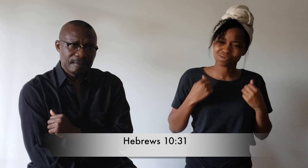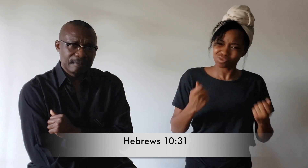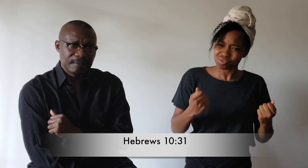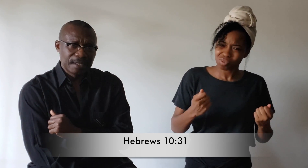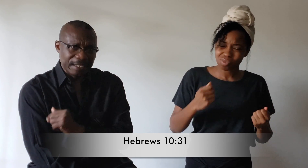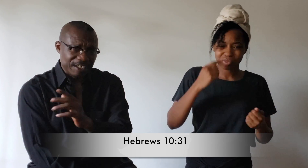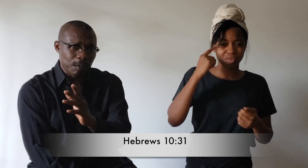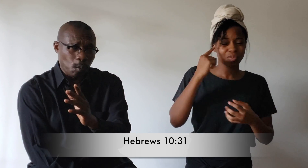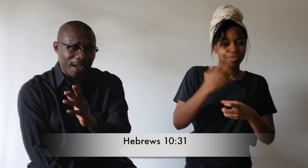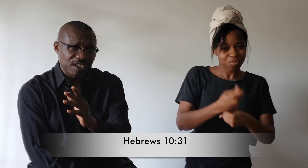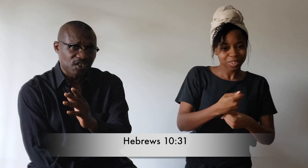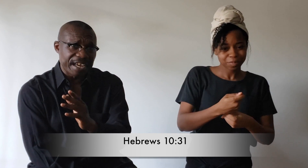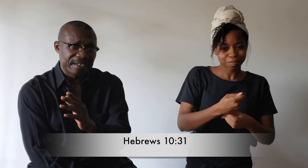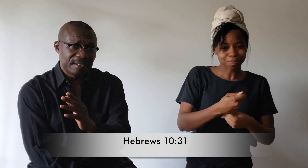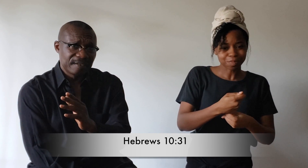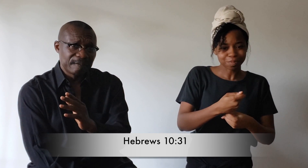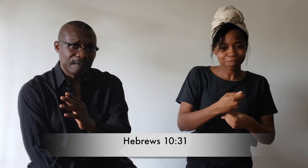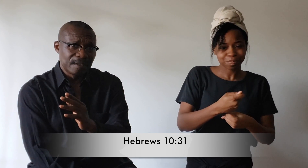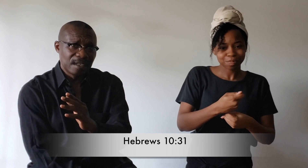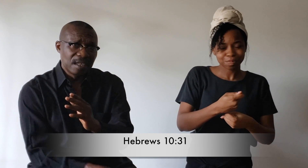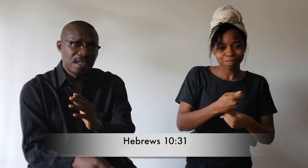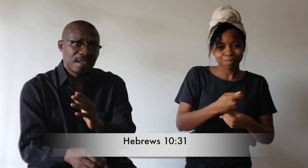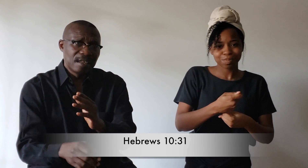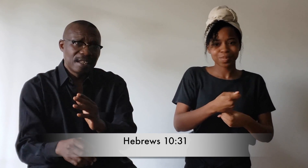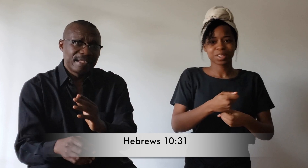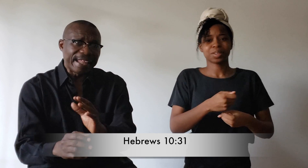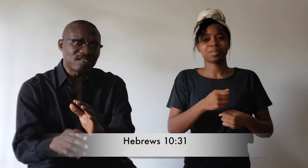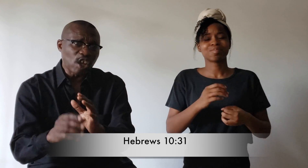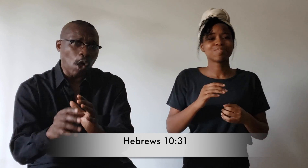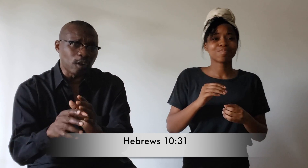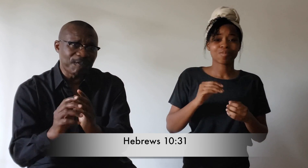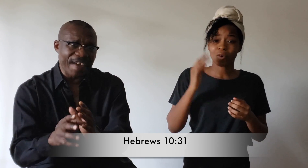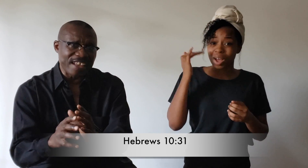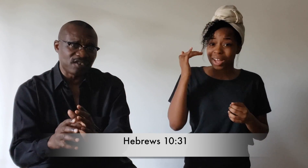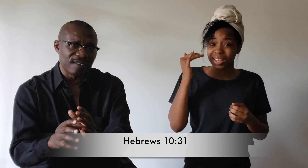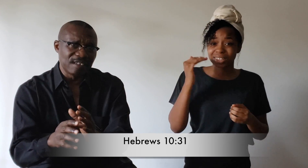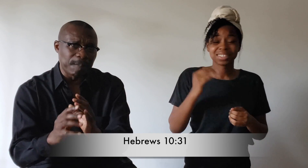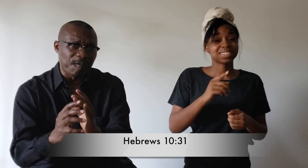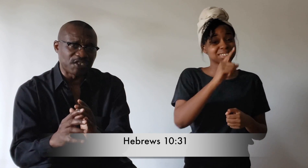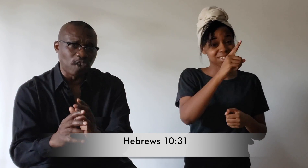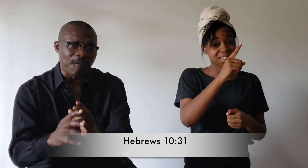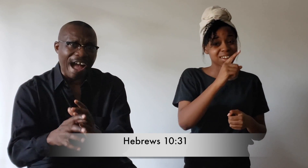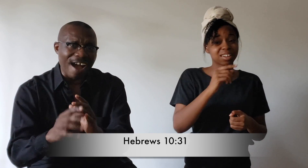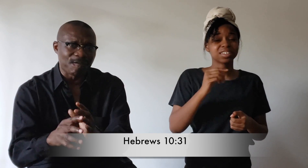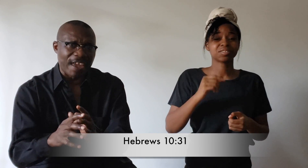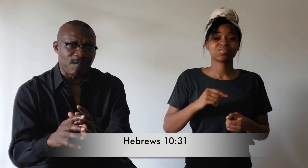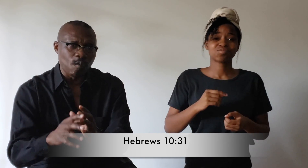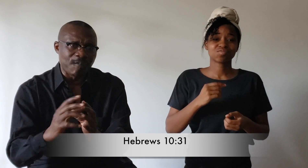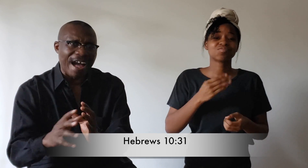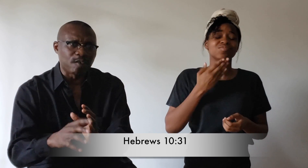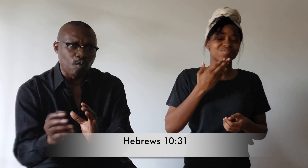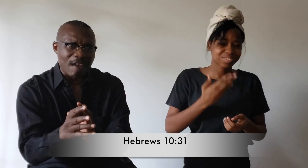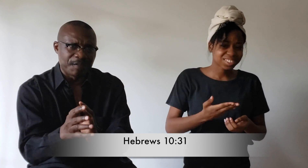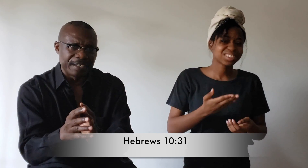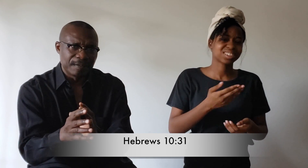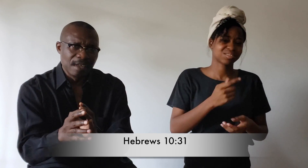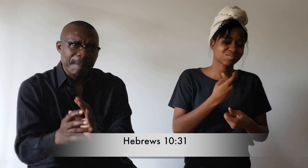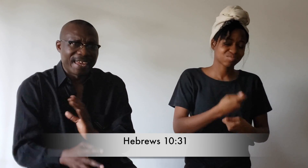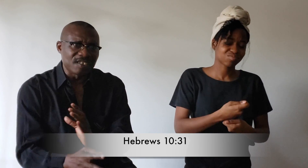Did you hear what I just said? Let us hold fast the profession of our faith without weight gain. Because